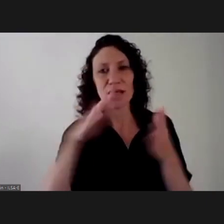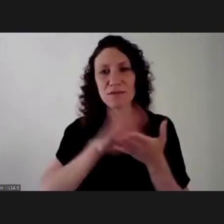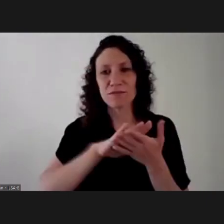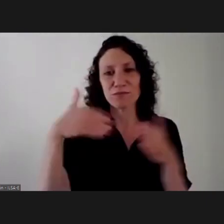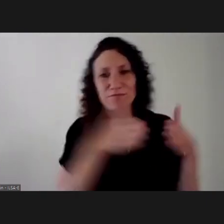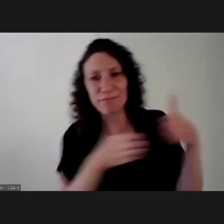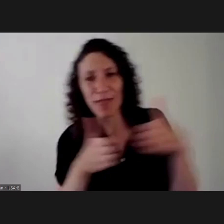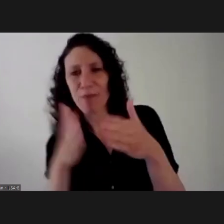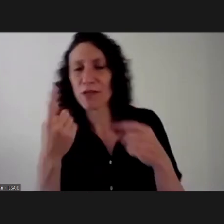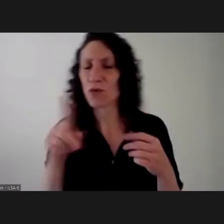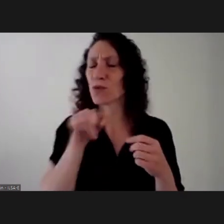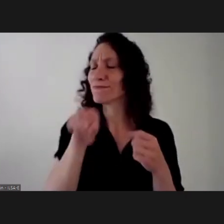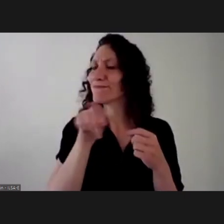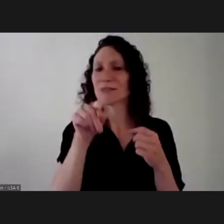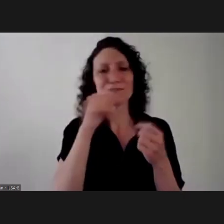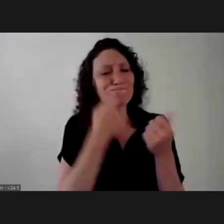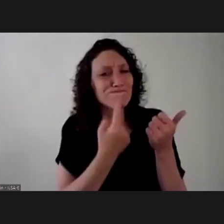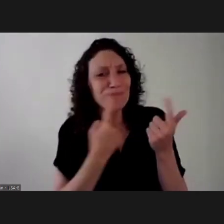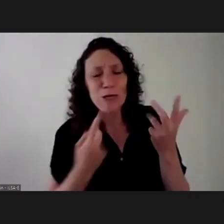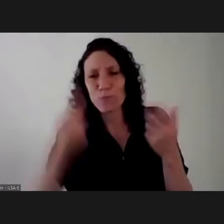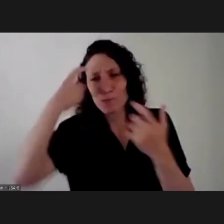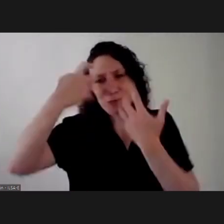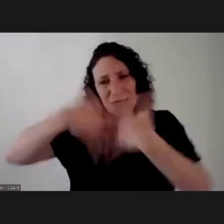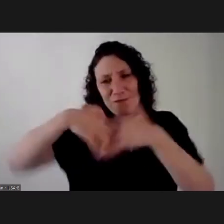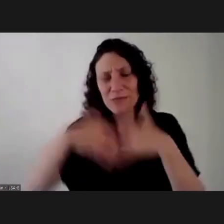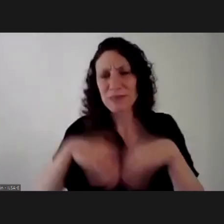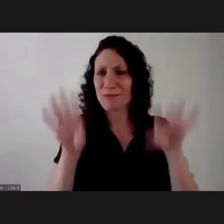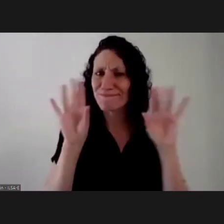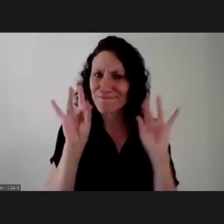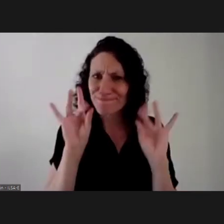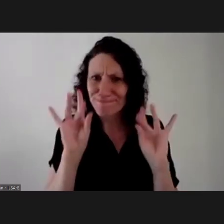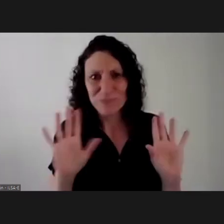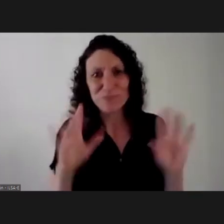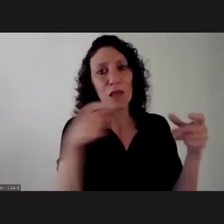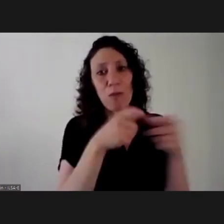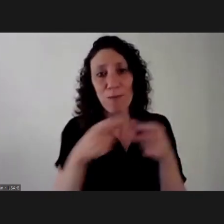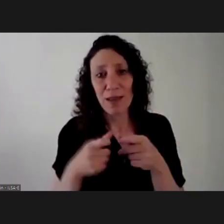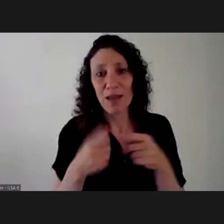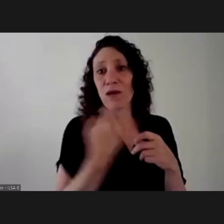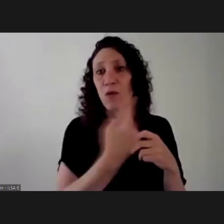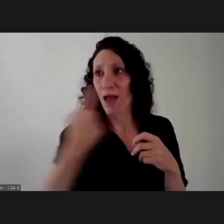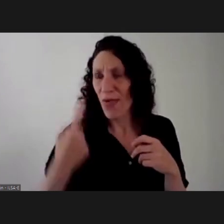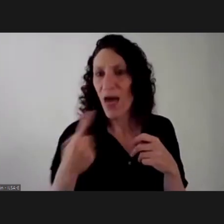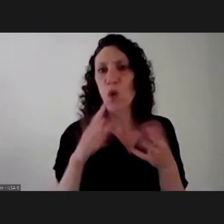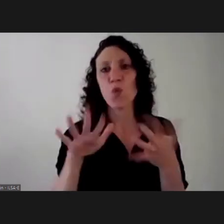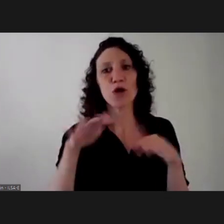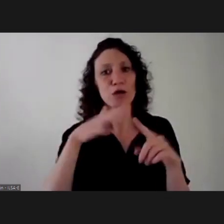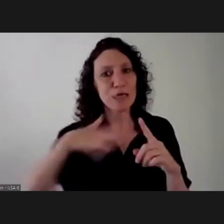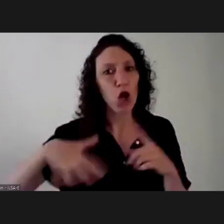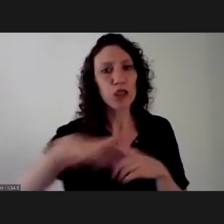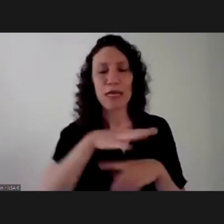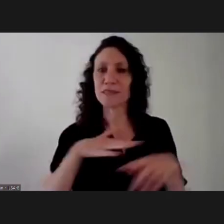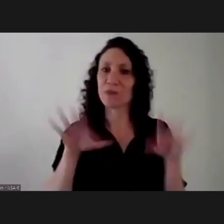-configured idea? Those are complex questions and there are no easy answers. It depends on the different